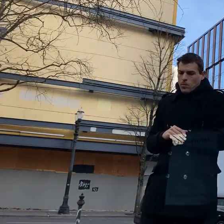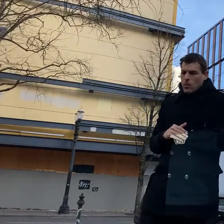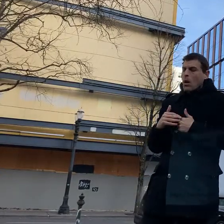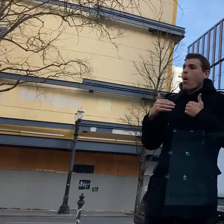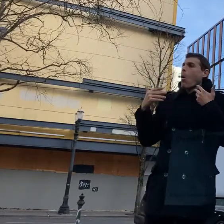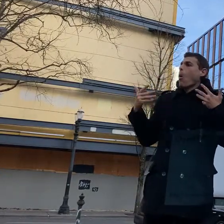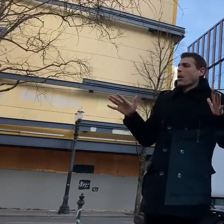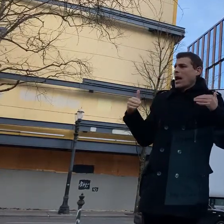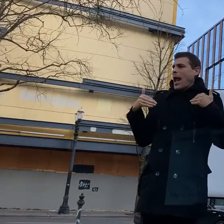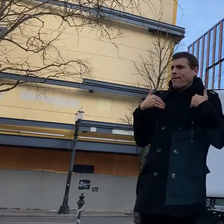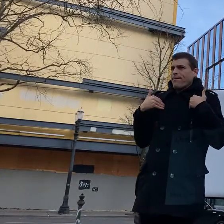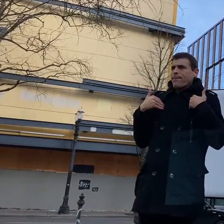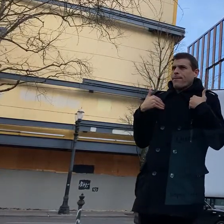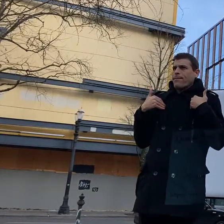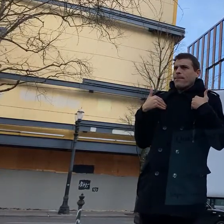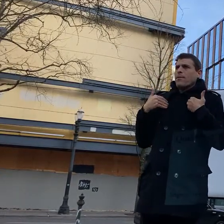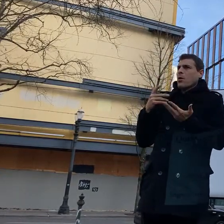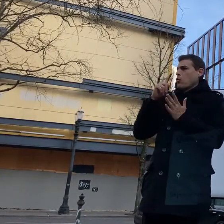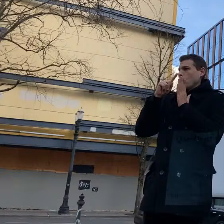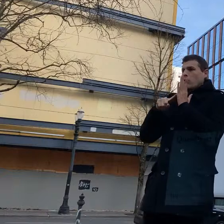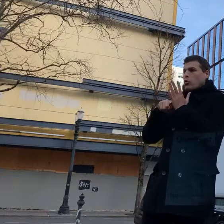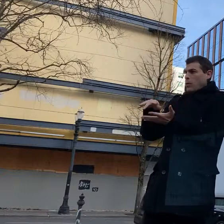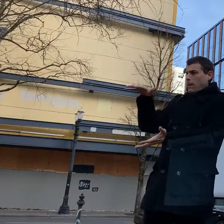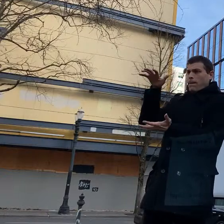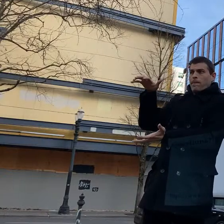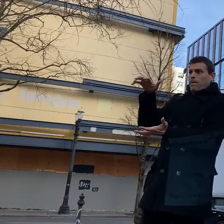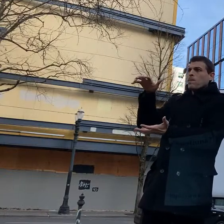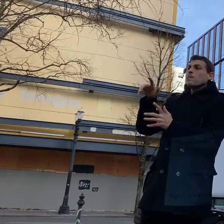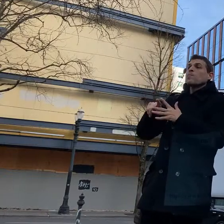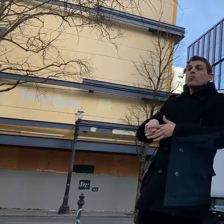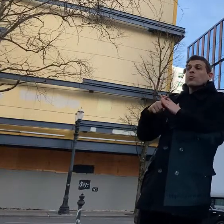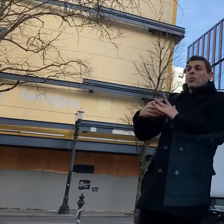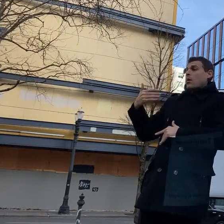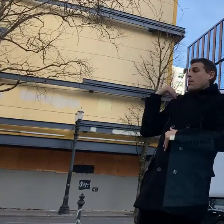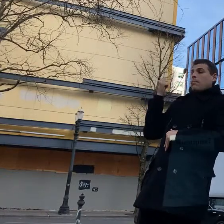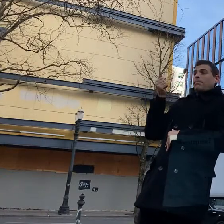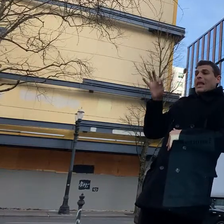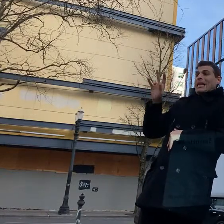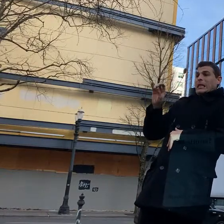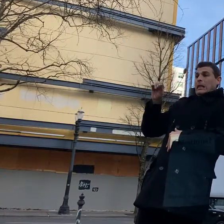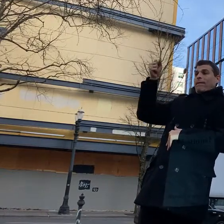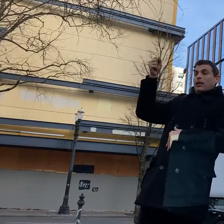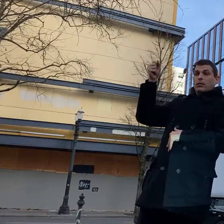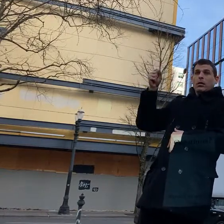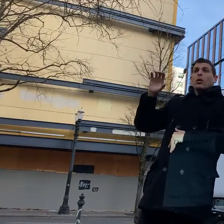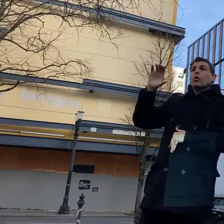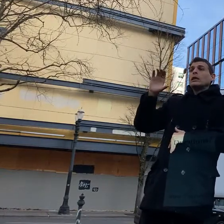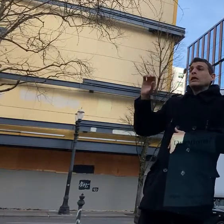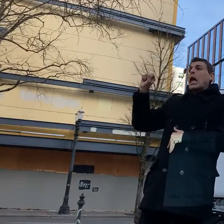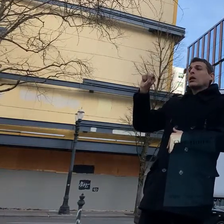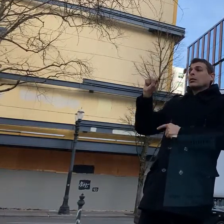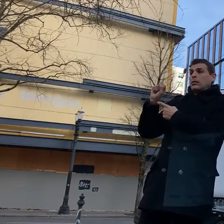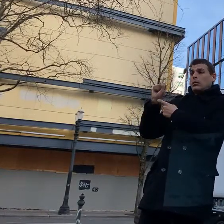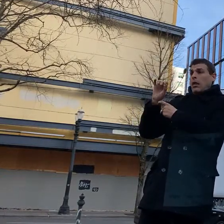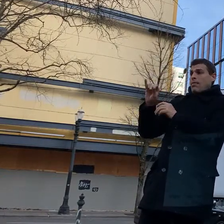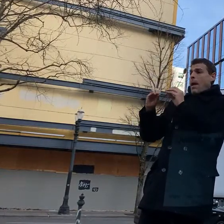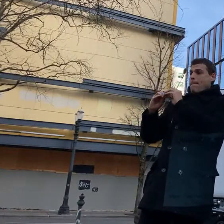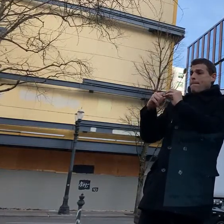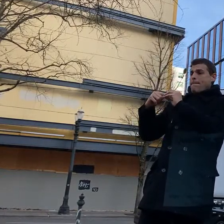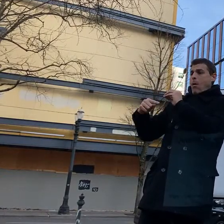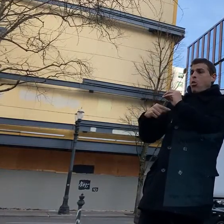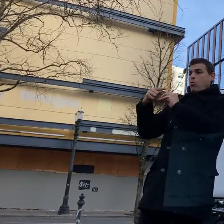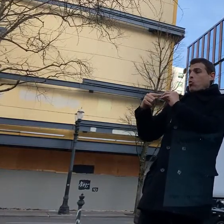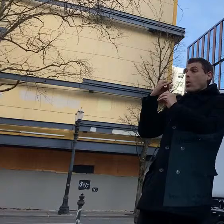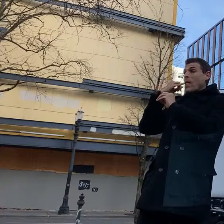with like standard methodology give us information that we we would presume that cs would be doing